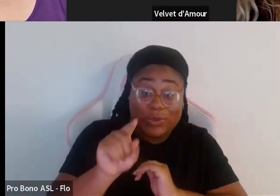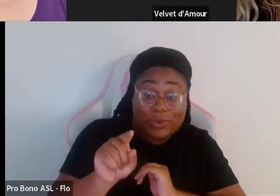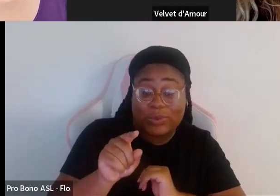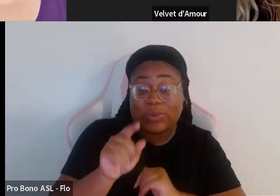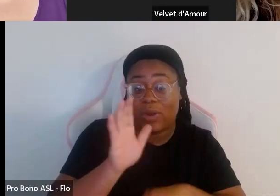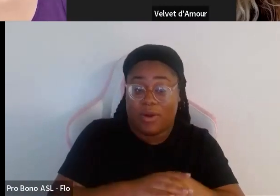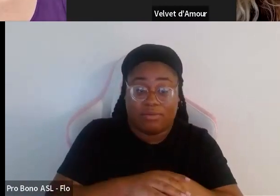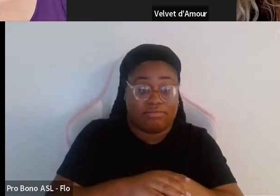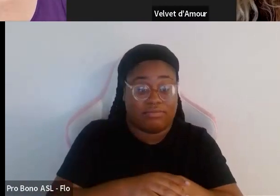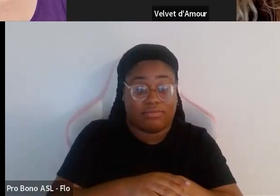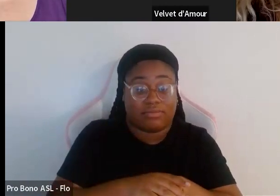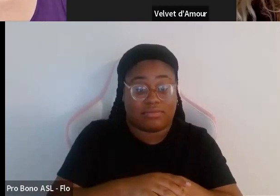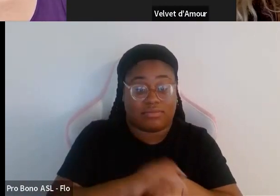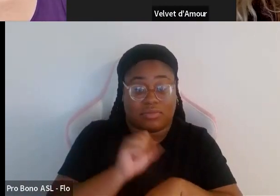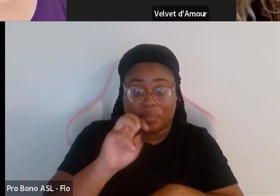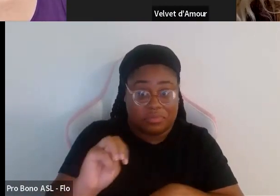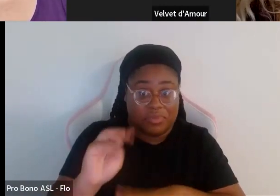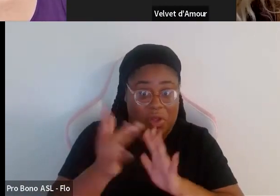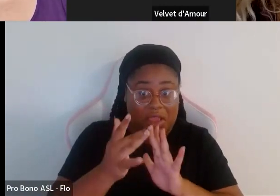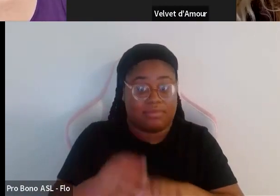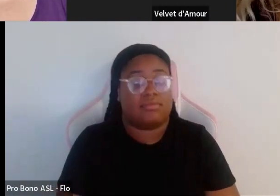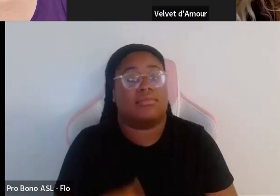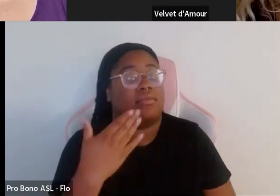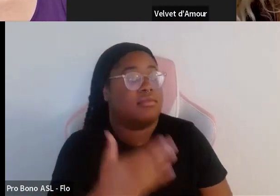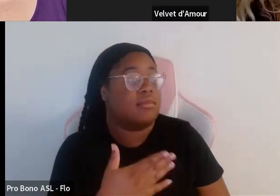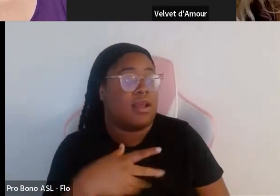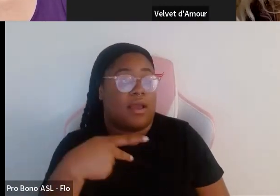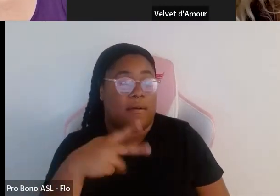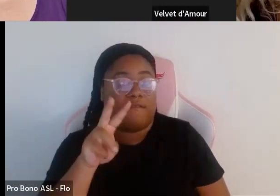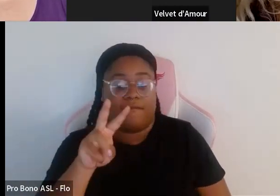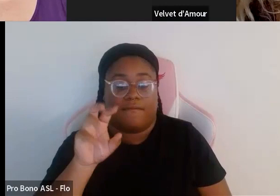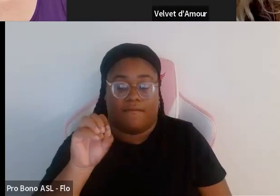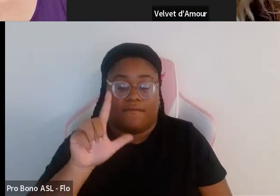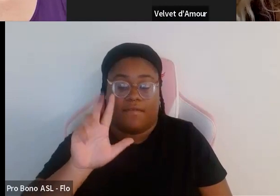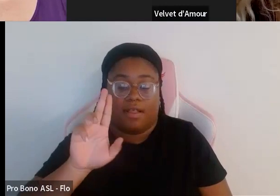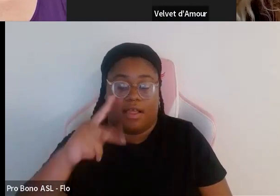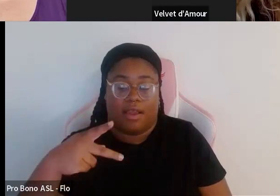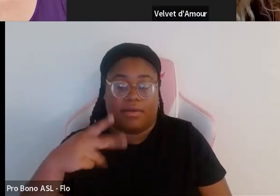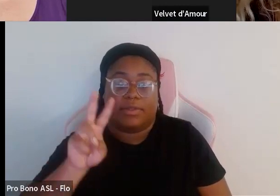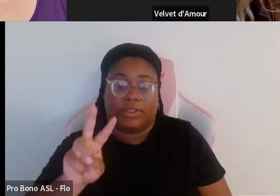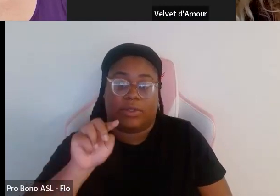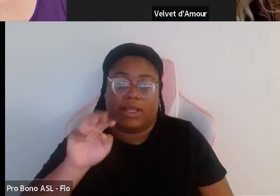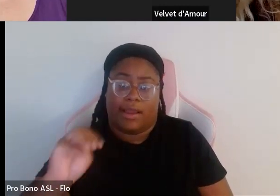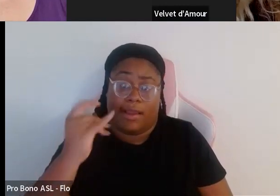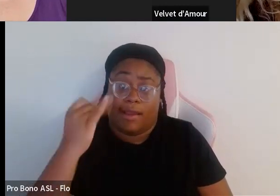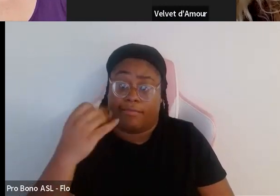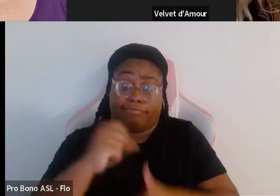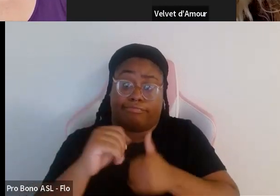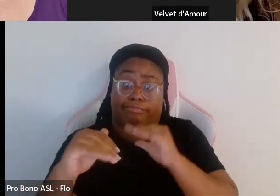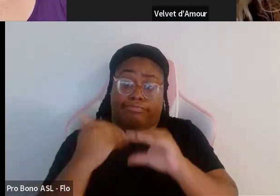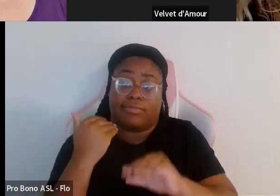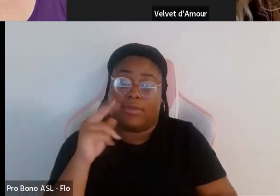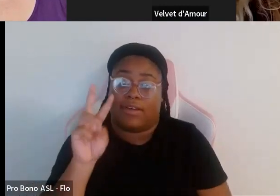on yeah you can find me um at voluptu.com you can find if you want to write me personally my email is